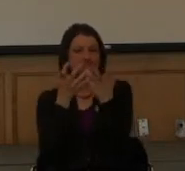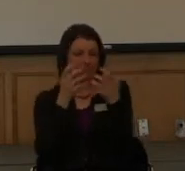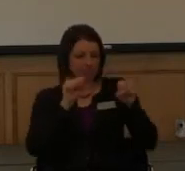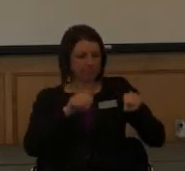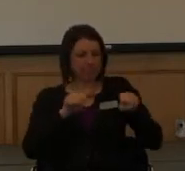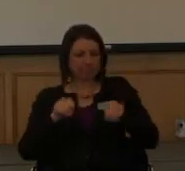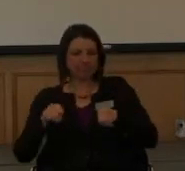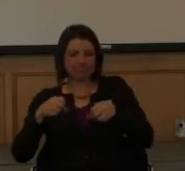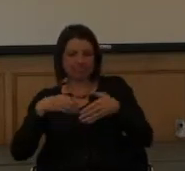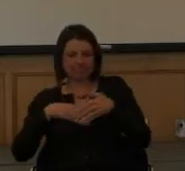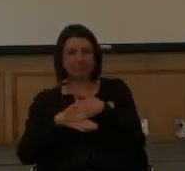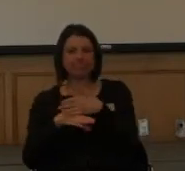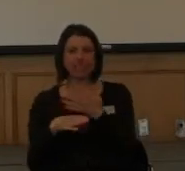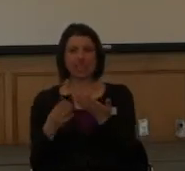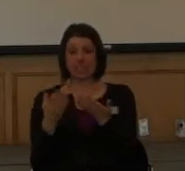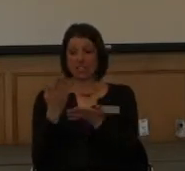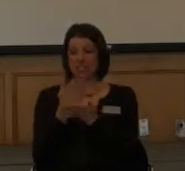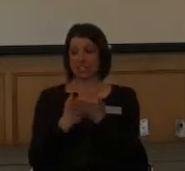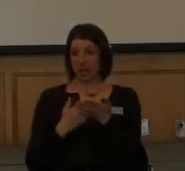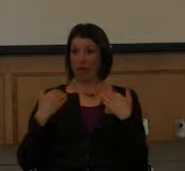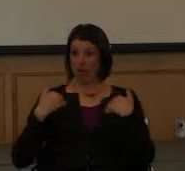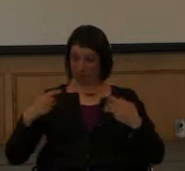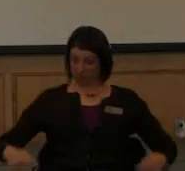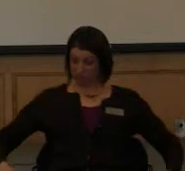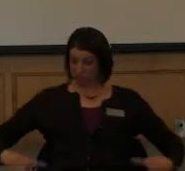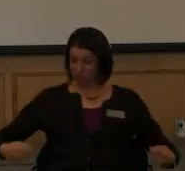Some of come with construction, some of them don't.